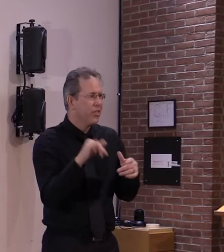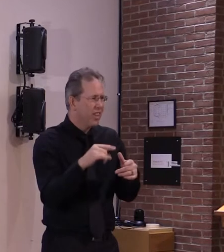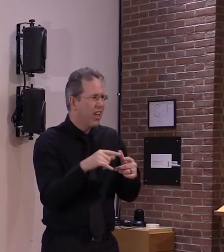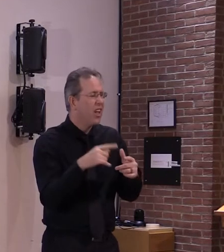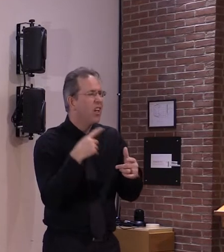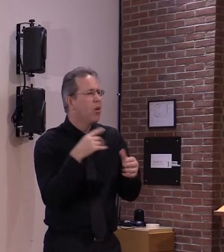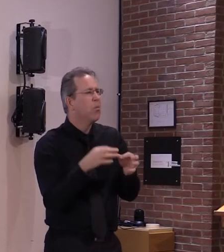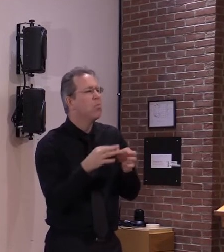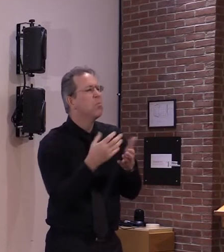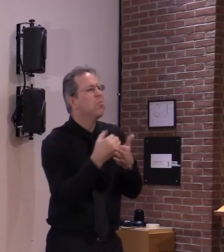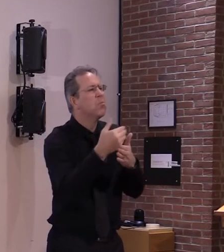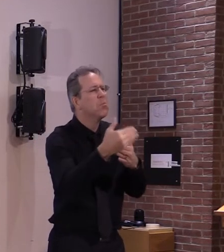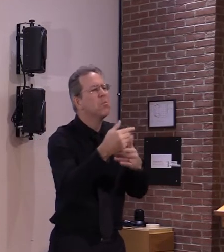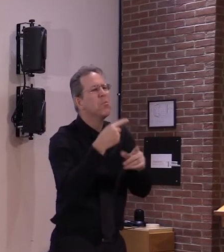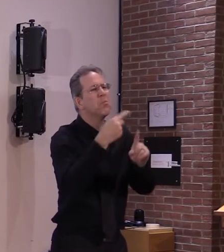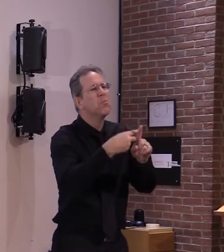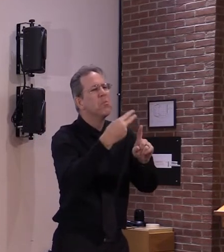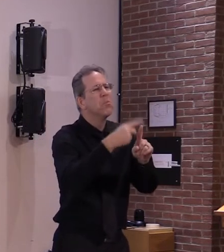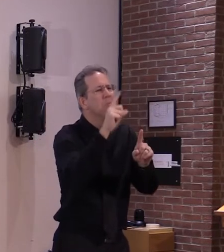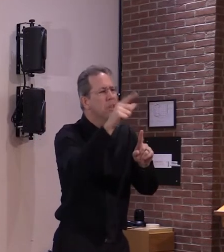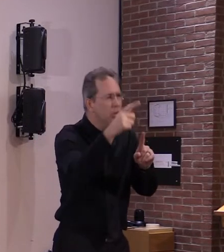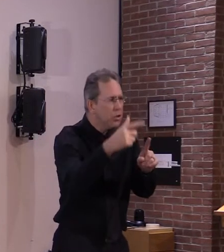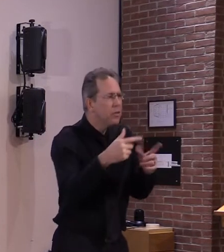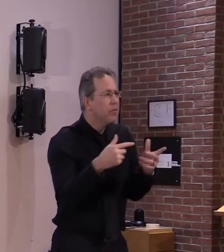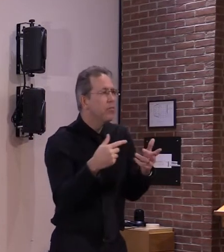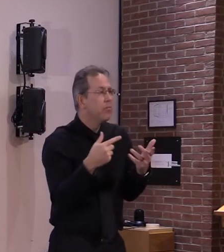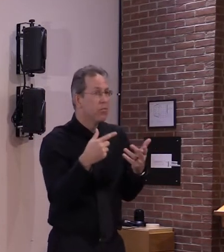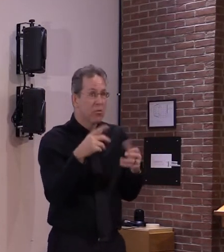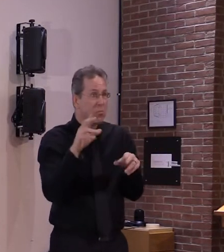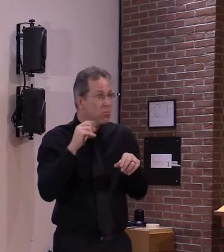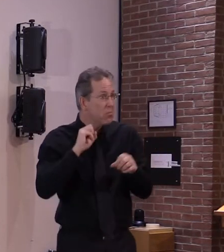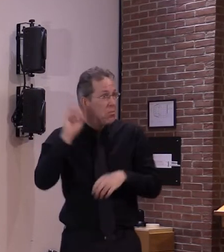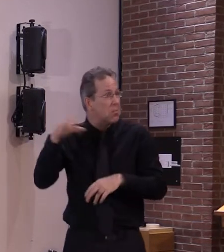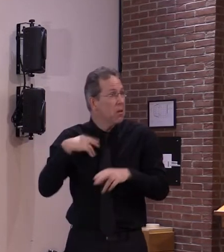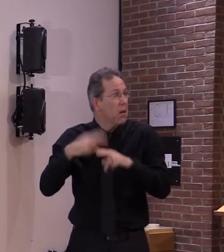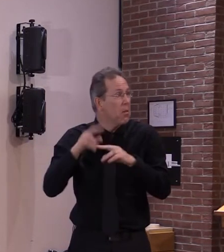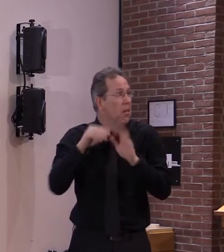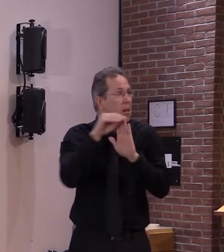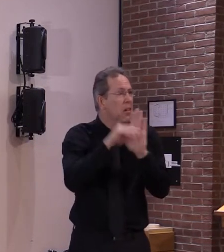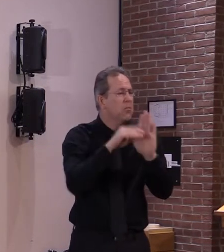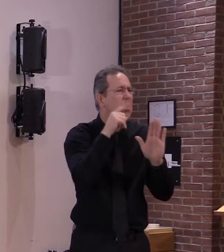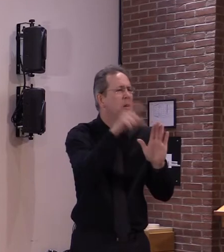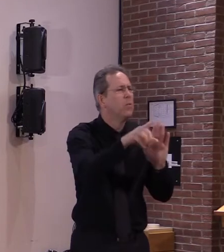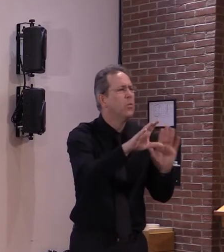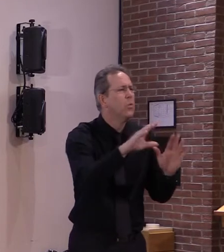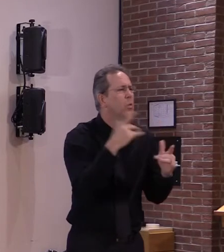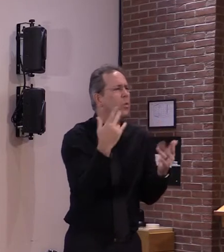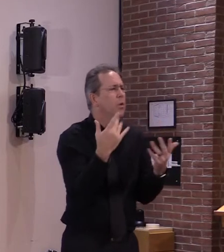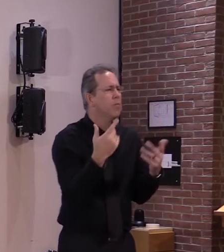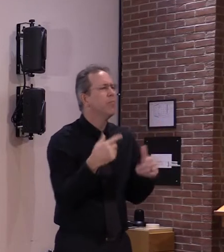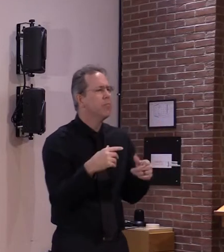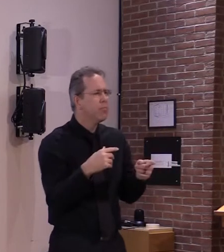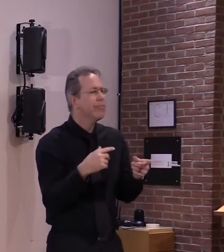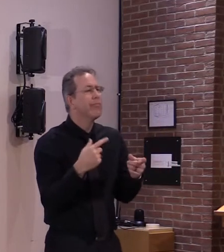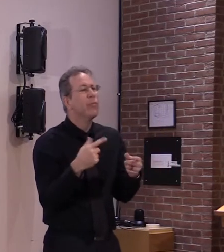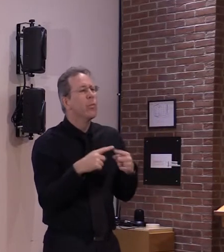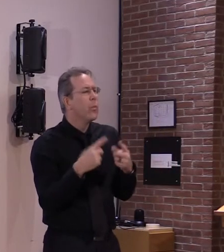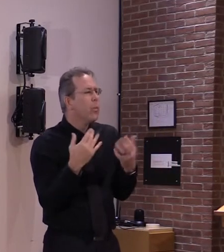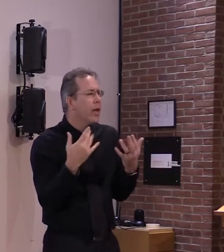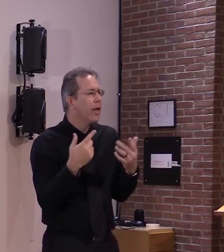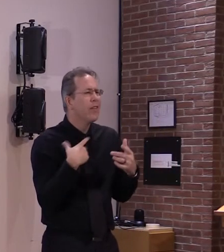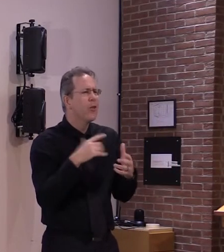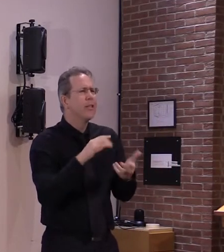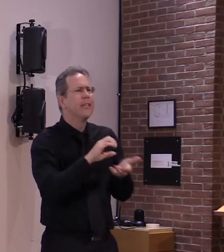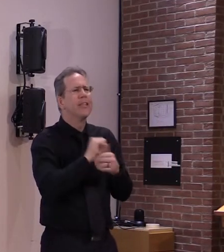point in time at that point in time we really anticipate vaccine is going to be available throughout the health care